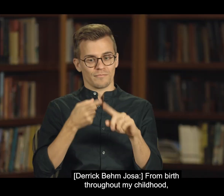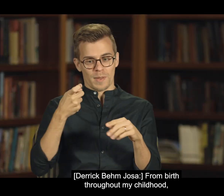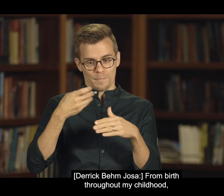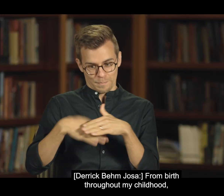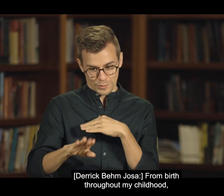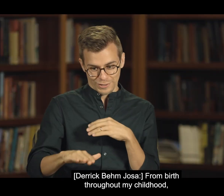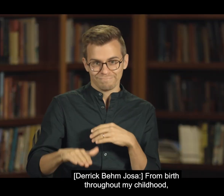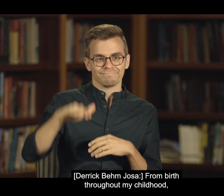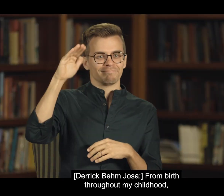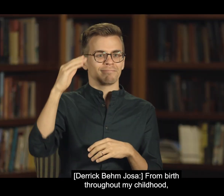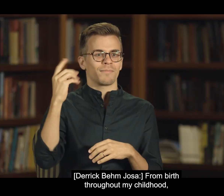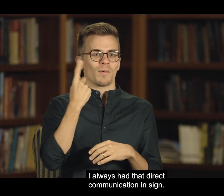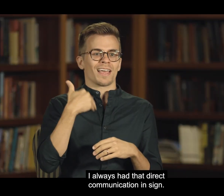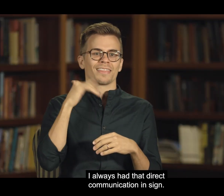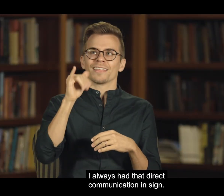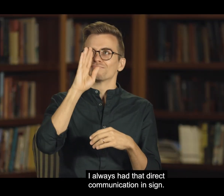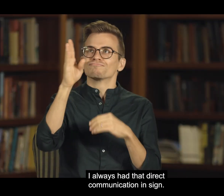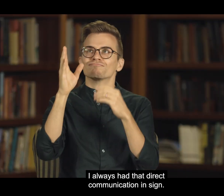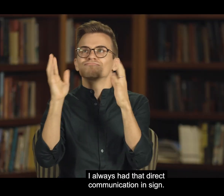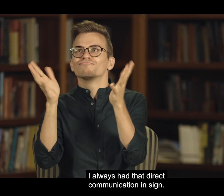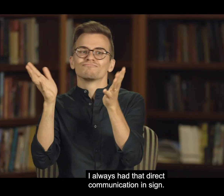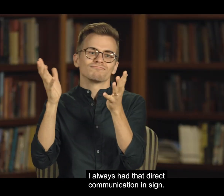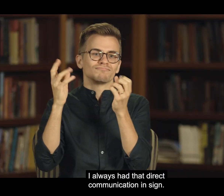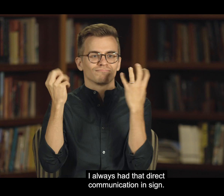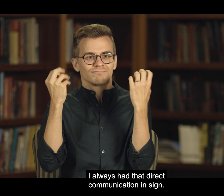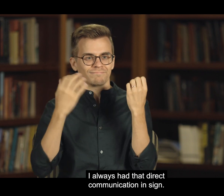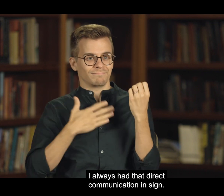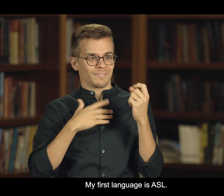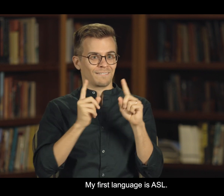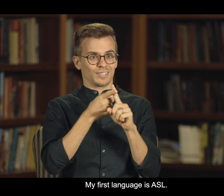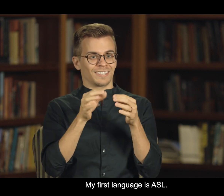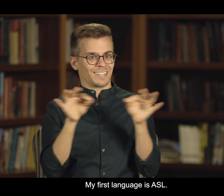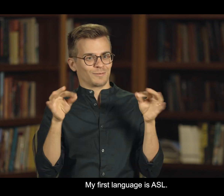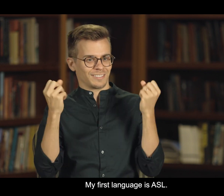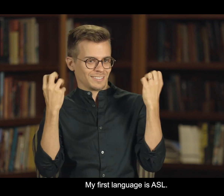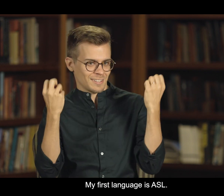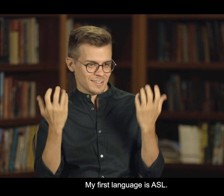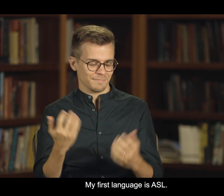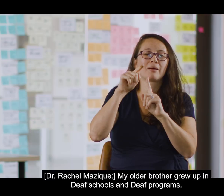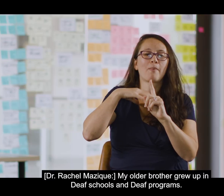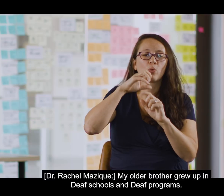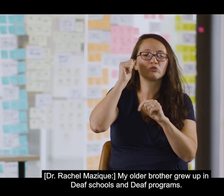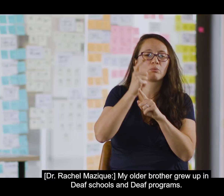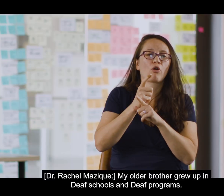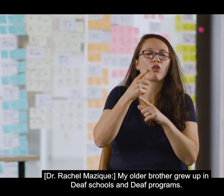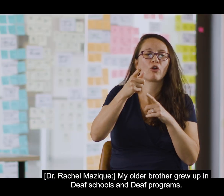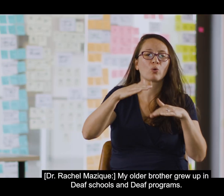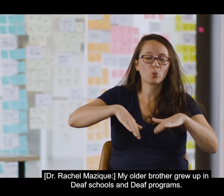From birth throughout my childhood, I always had that direct communication in sign. My first language is ASL. My older brother grew up in deaf